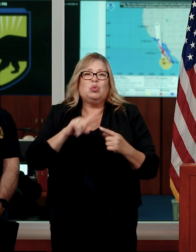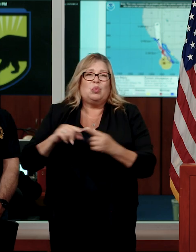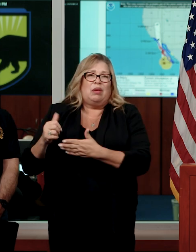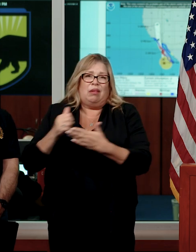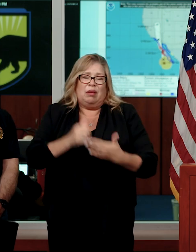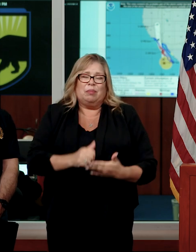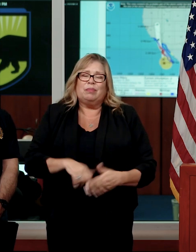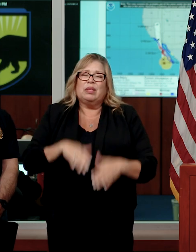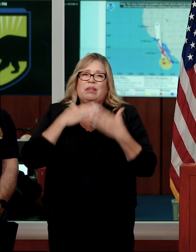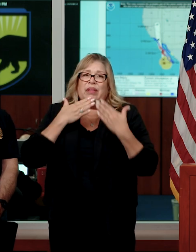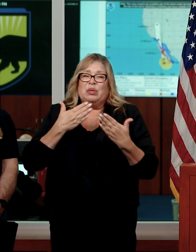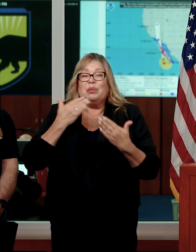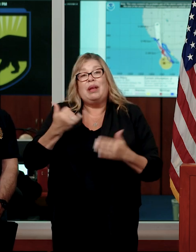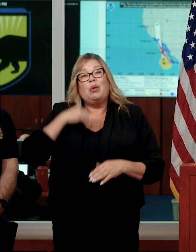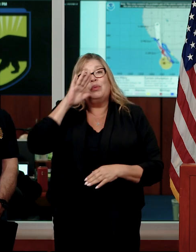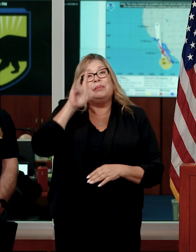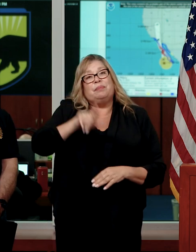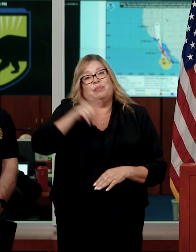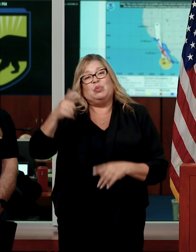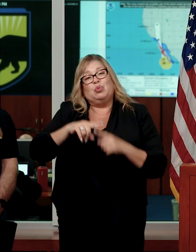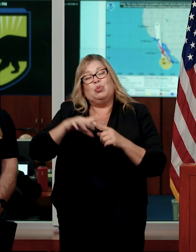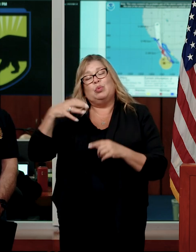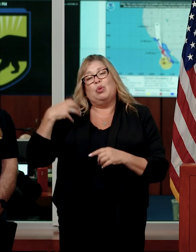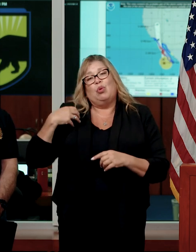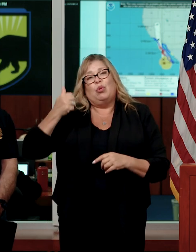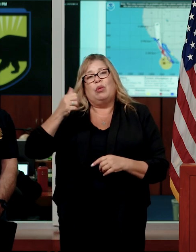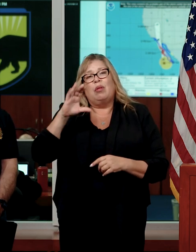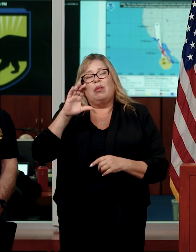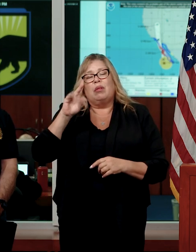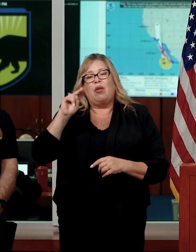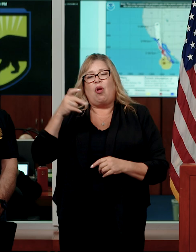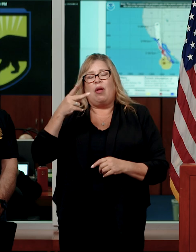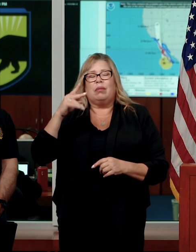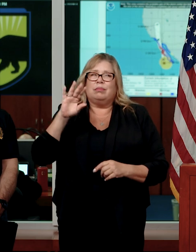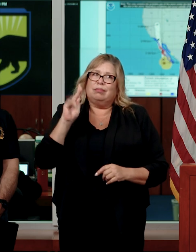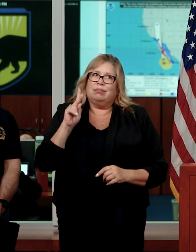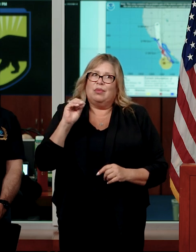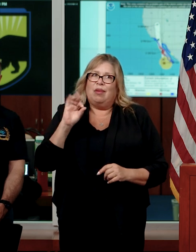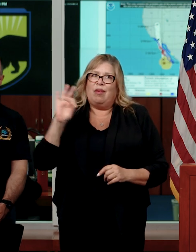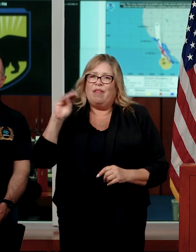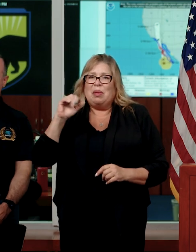Thank you for this opportunity. I'm going to turn it over to Colonel Kaufman with the California Military Department.